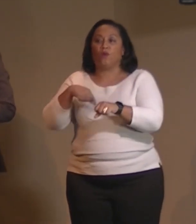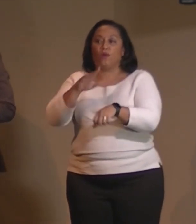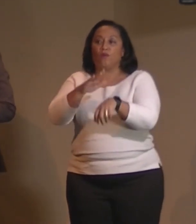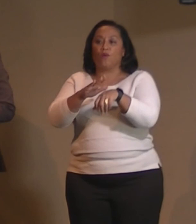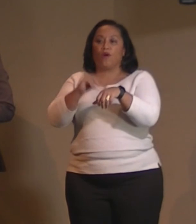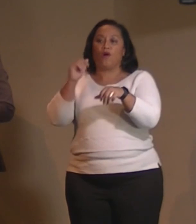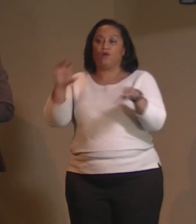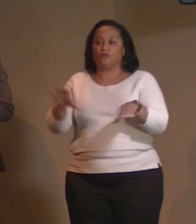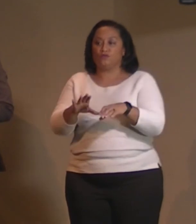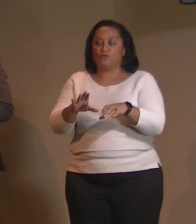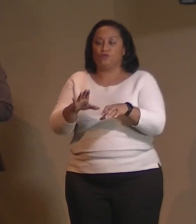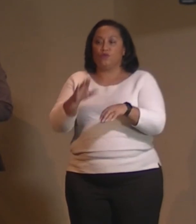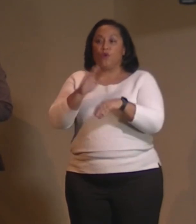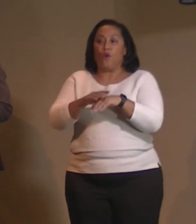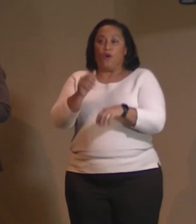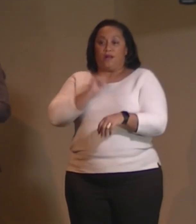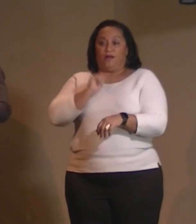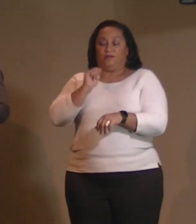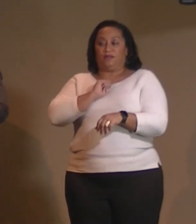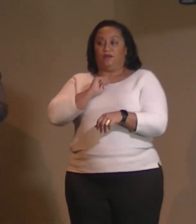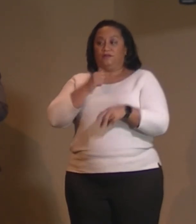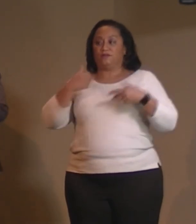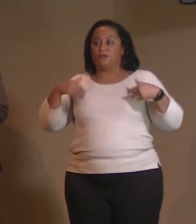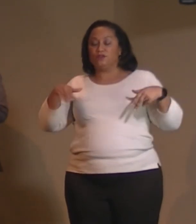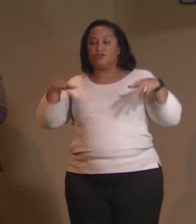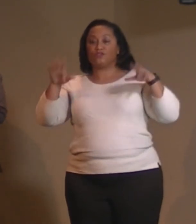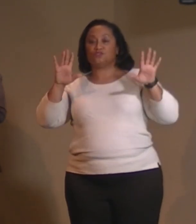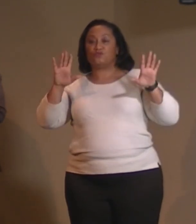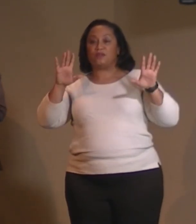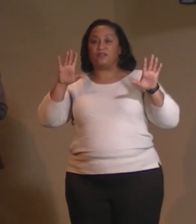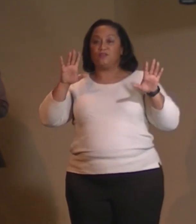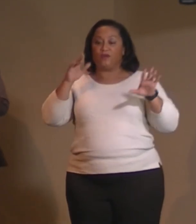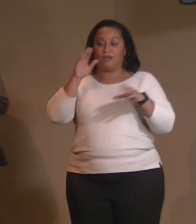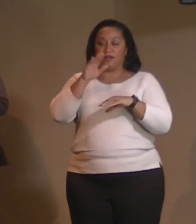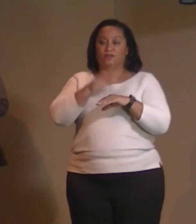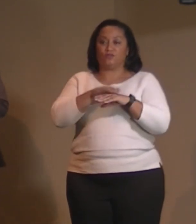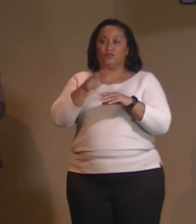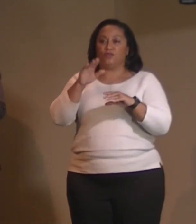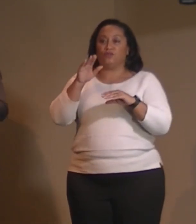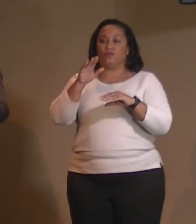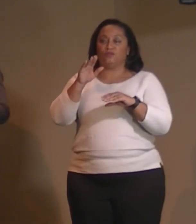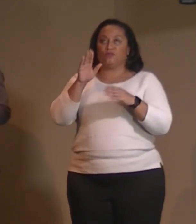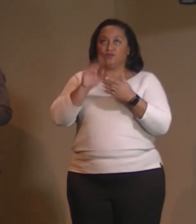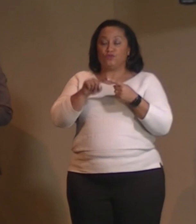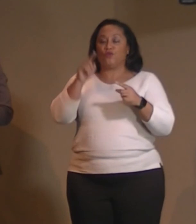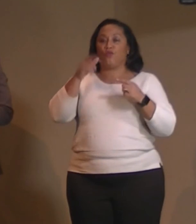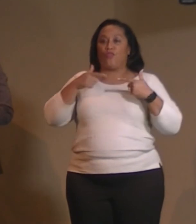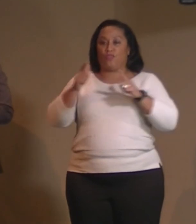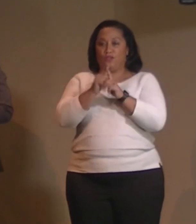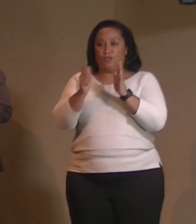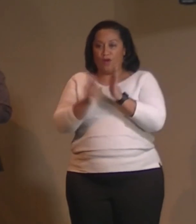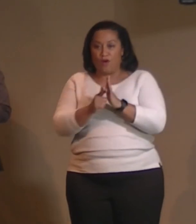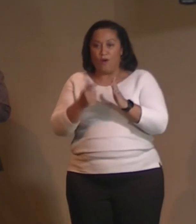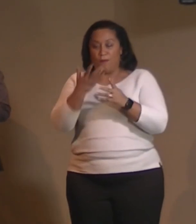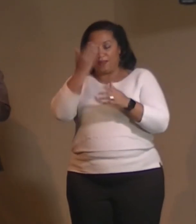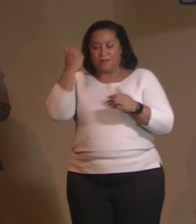ourselves. Surrendering this into the law because I know it is good and oh so good and complete.